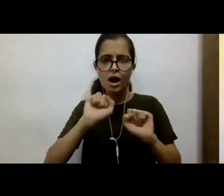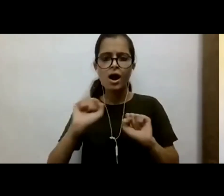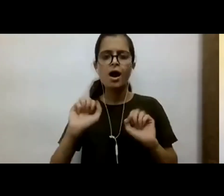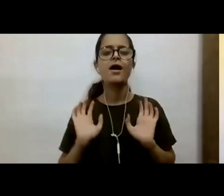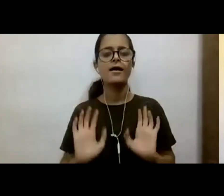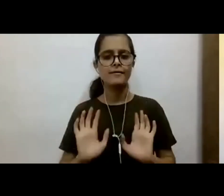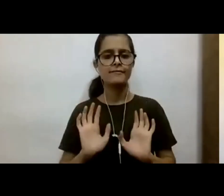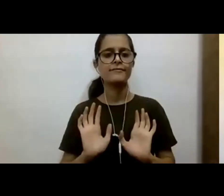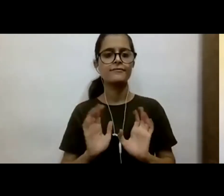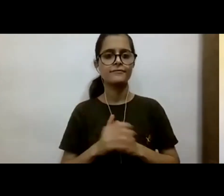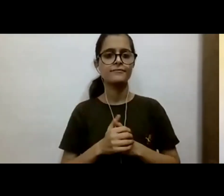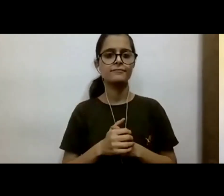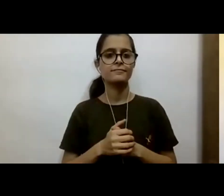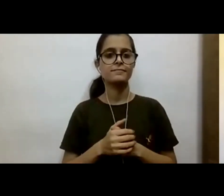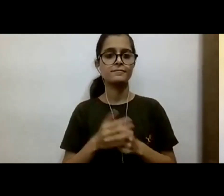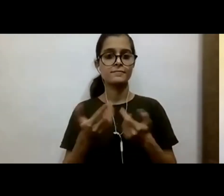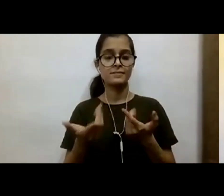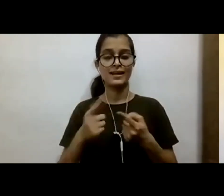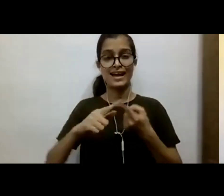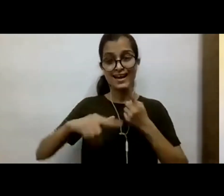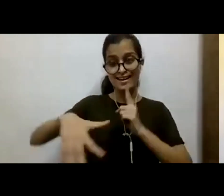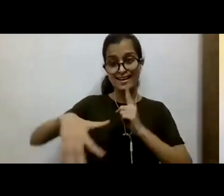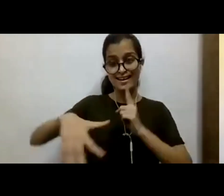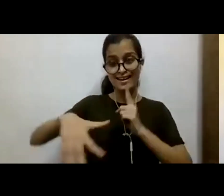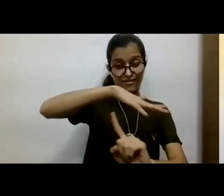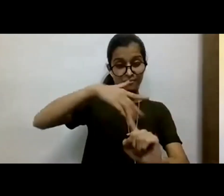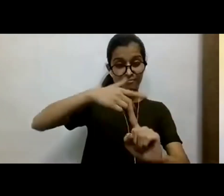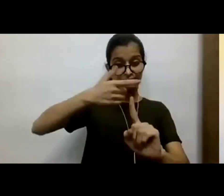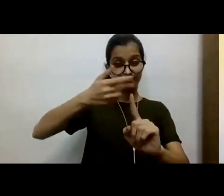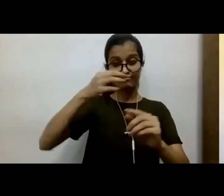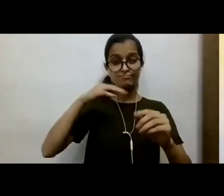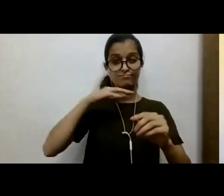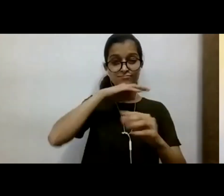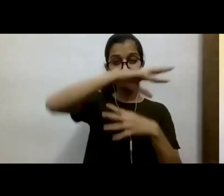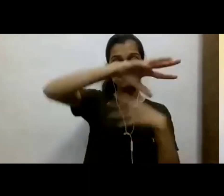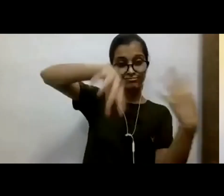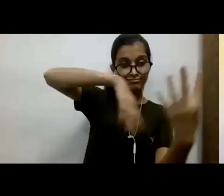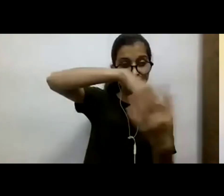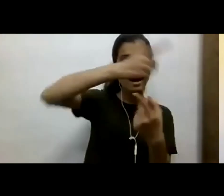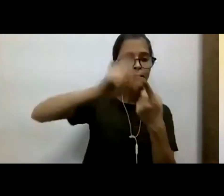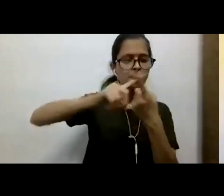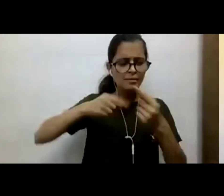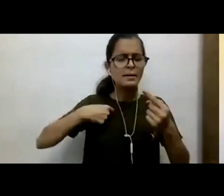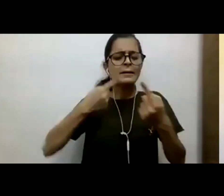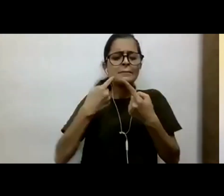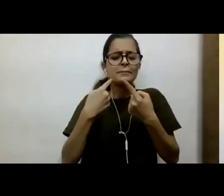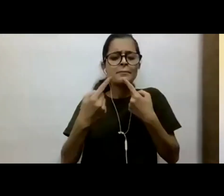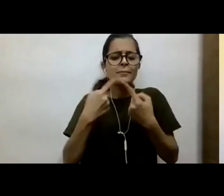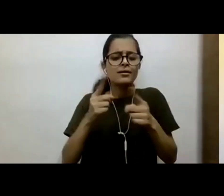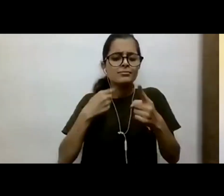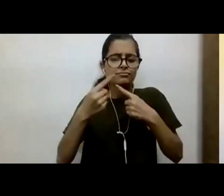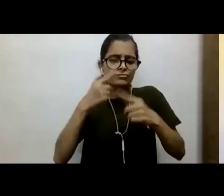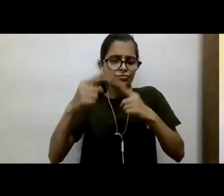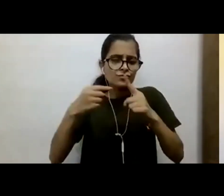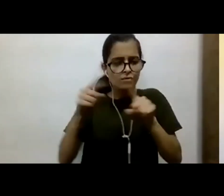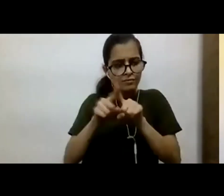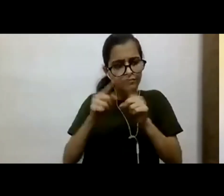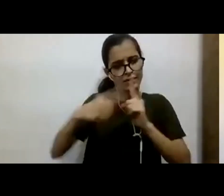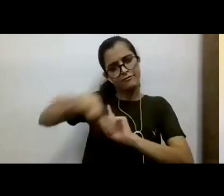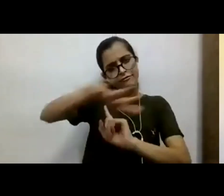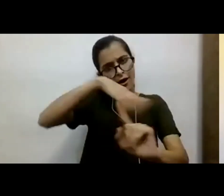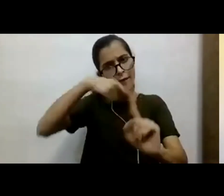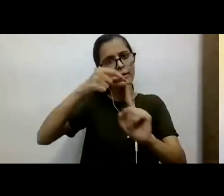the deteriorating condition of the environment. And much of it is linked to what we're going to talk about in terms of the environmental